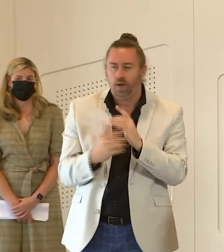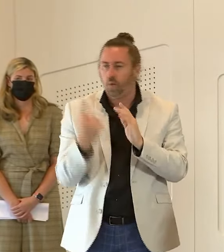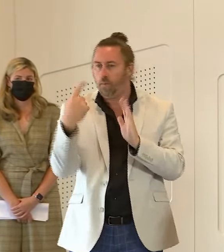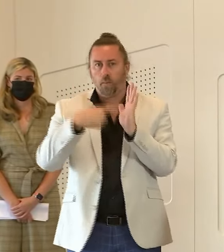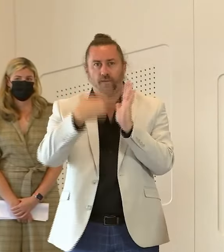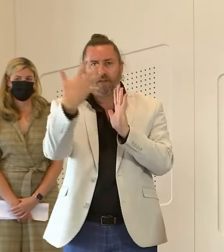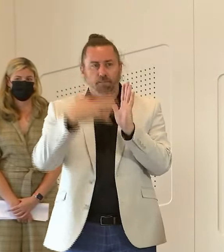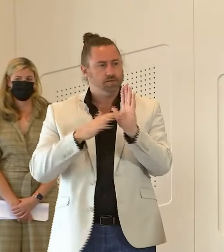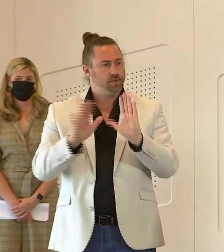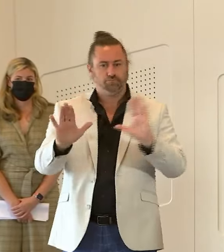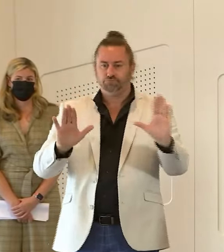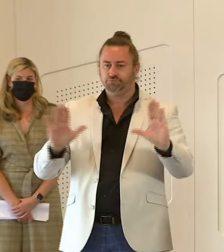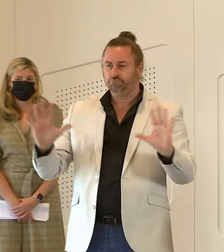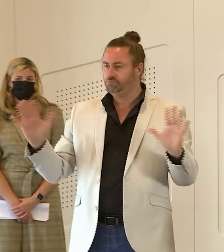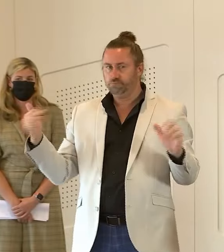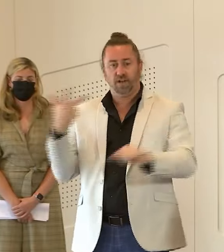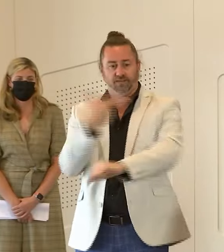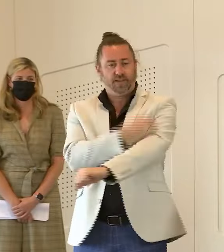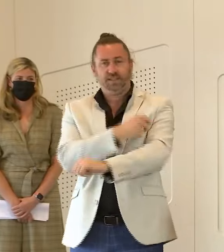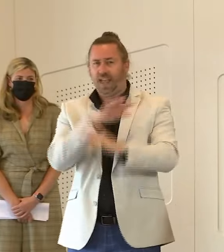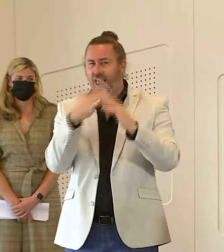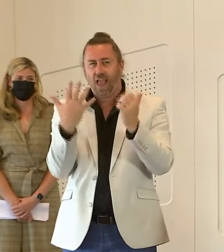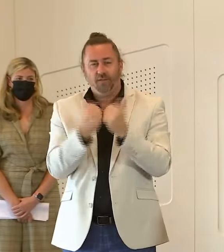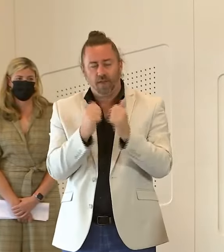and of course come out and get vaccinated